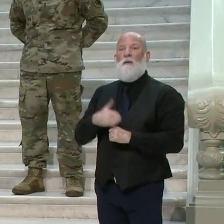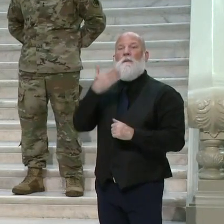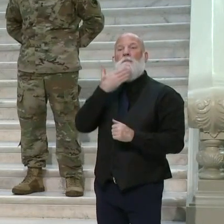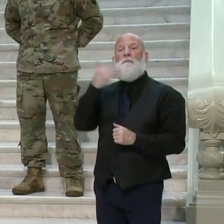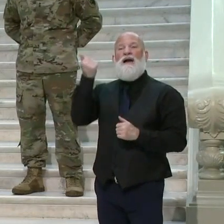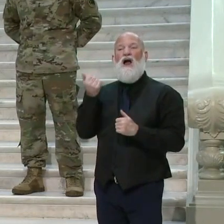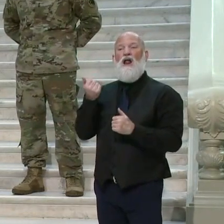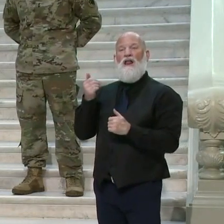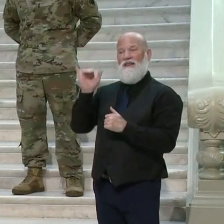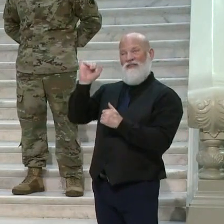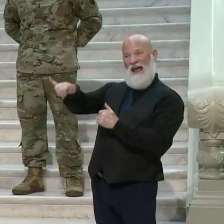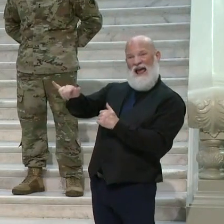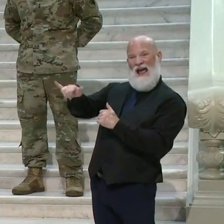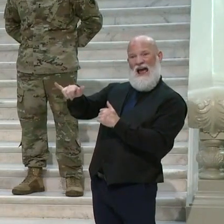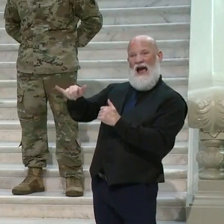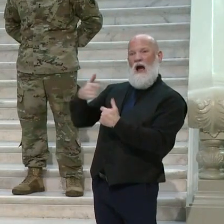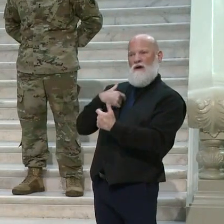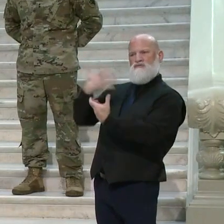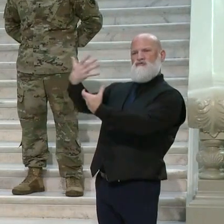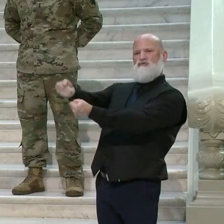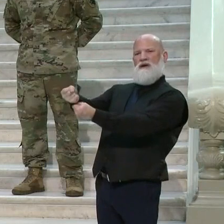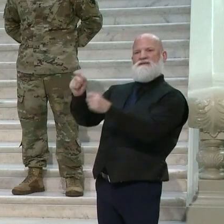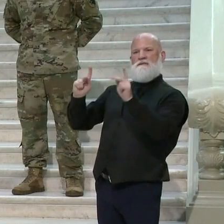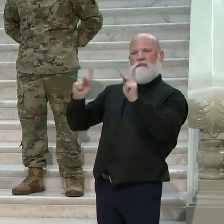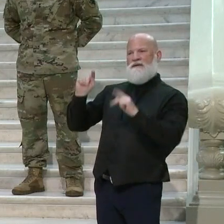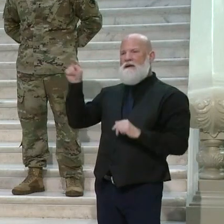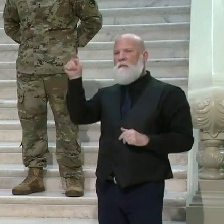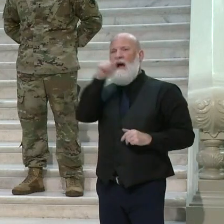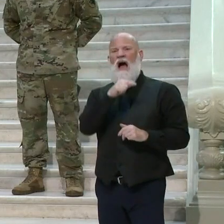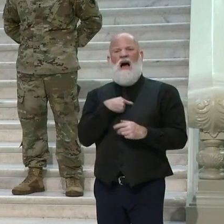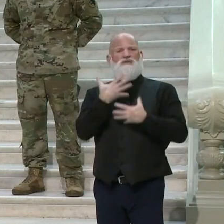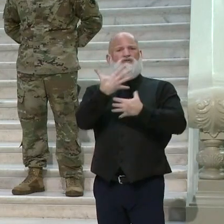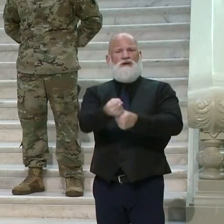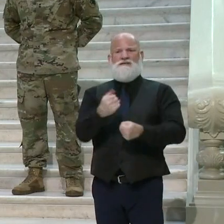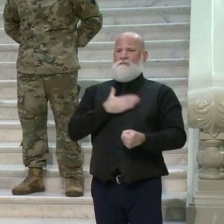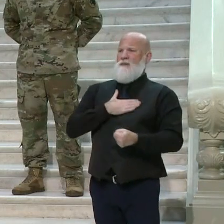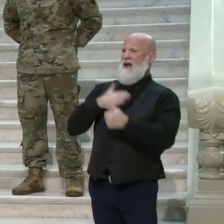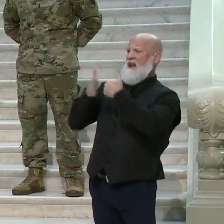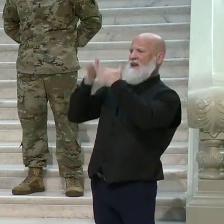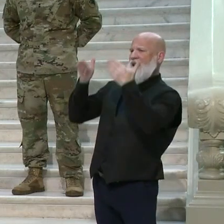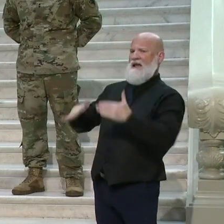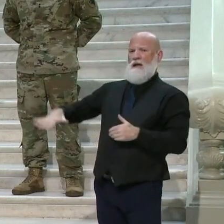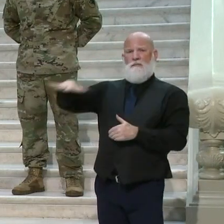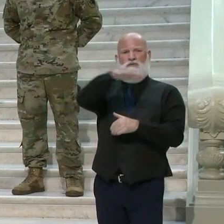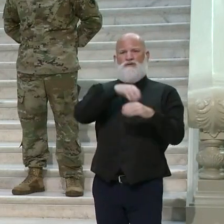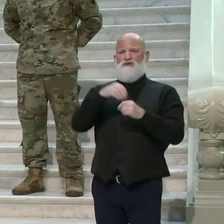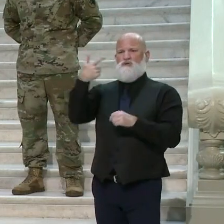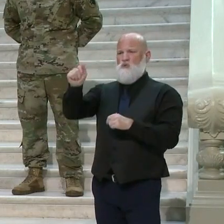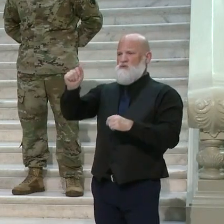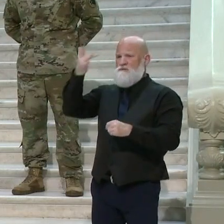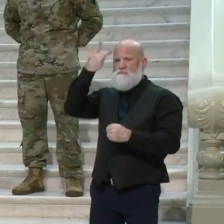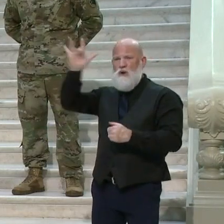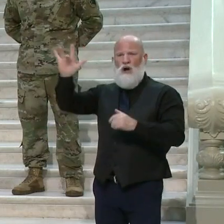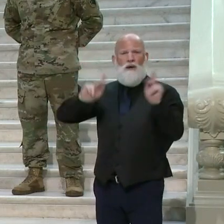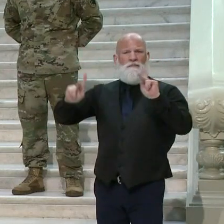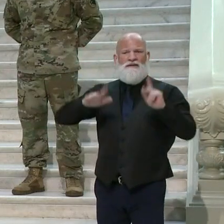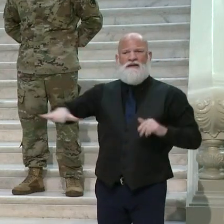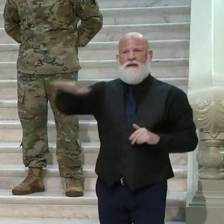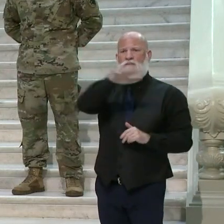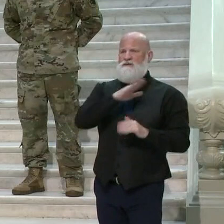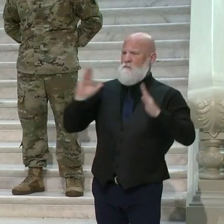because I trust the Georgians. They're smart people. They're great entrepreneurs. They're hardworking.